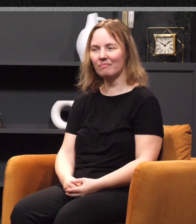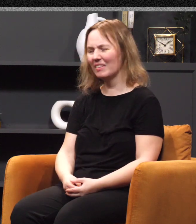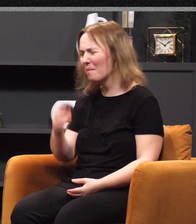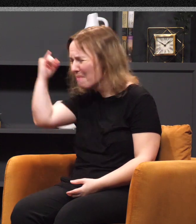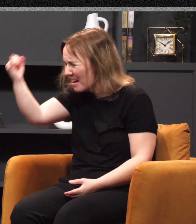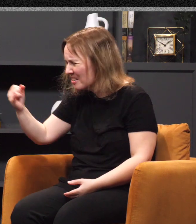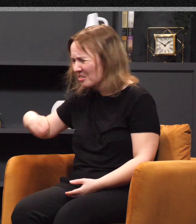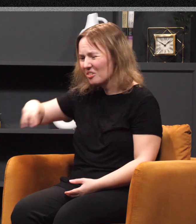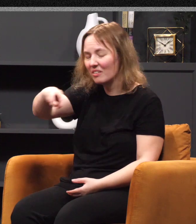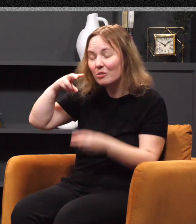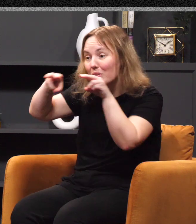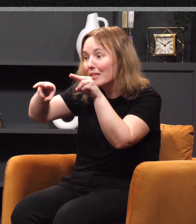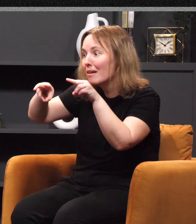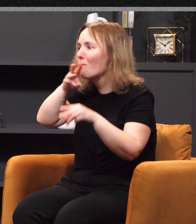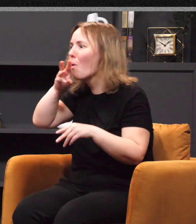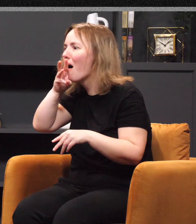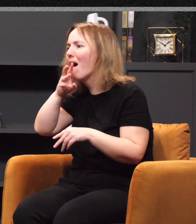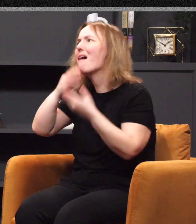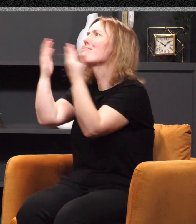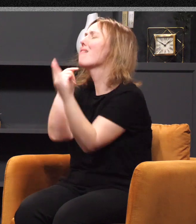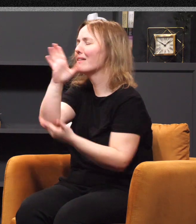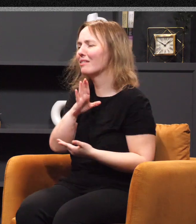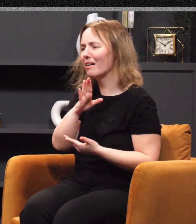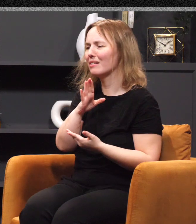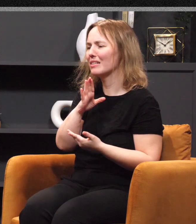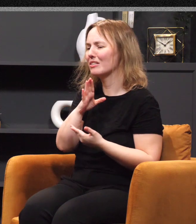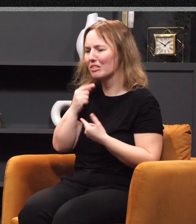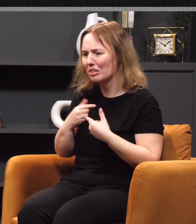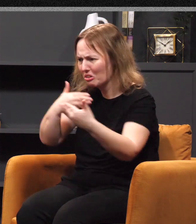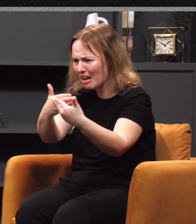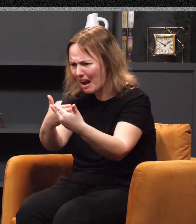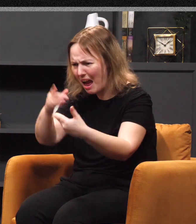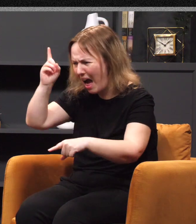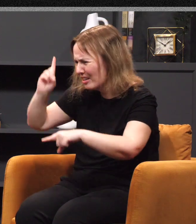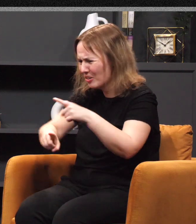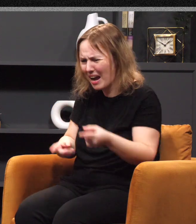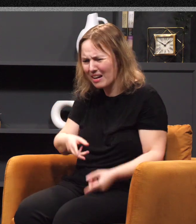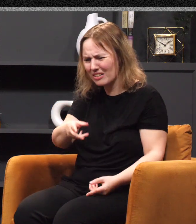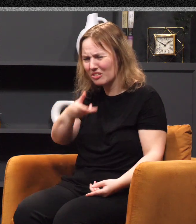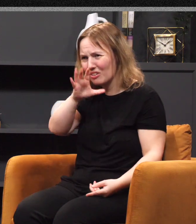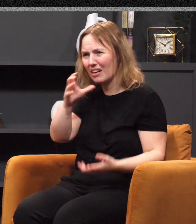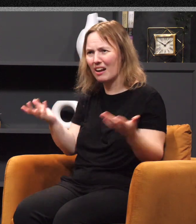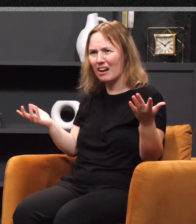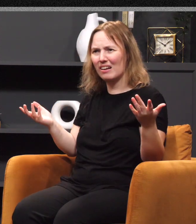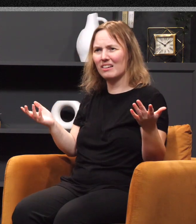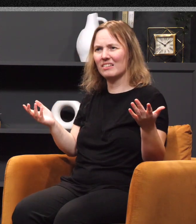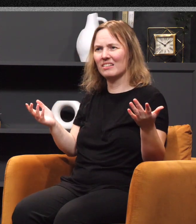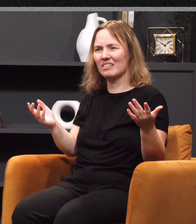through the wilderness, you see this body of water. Oh, thank you, God. You get there and you can't drink it. It's bitter. It's acidic. That is why it's called